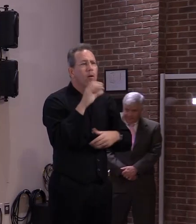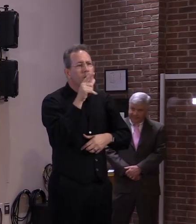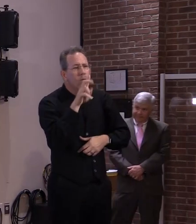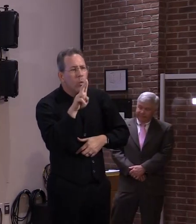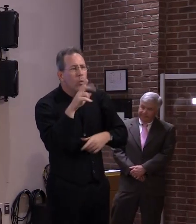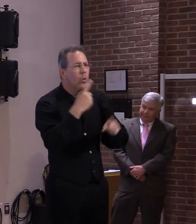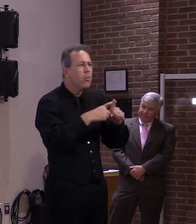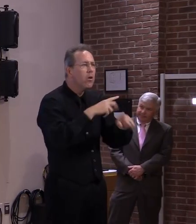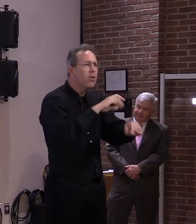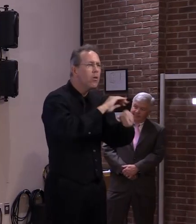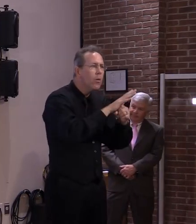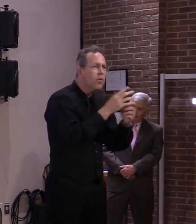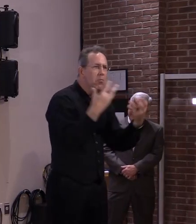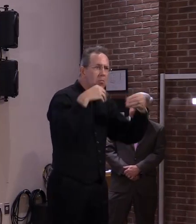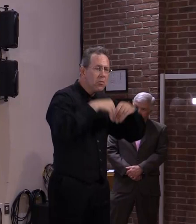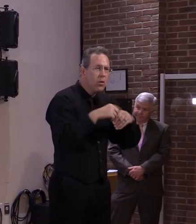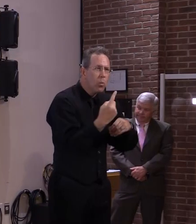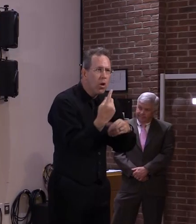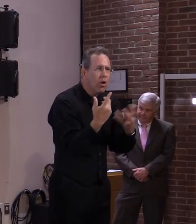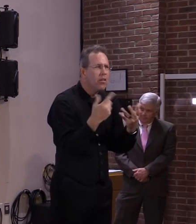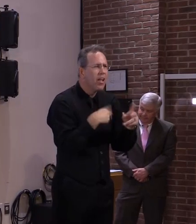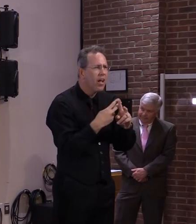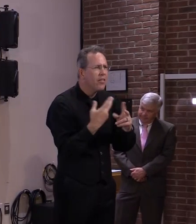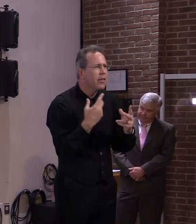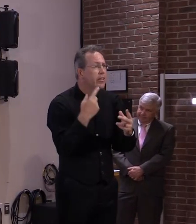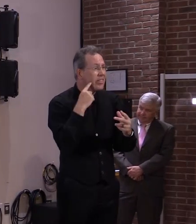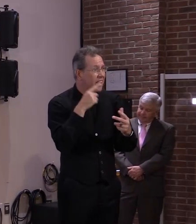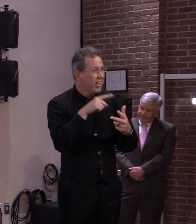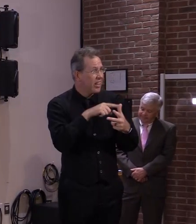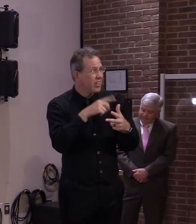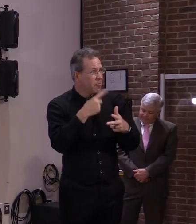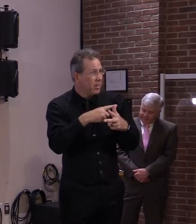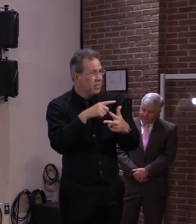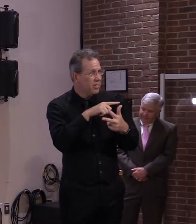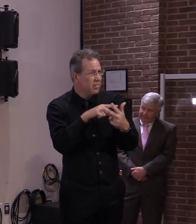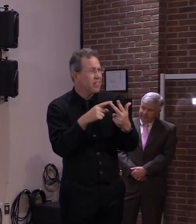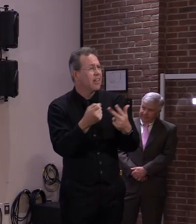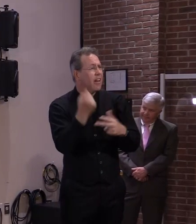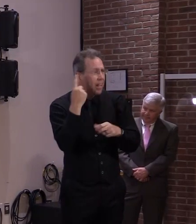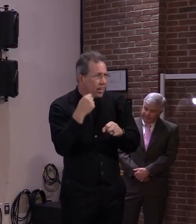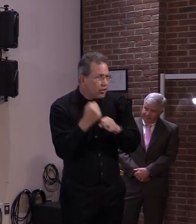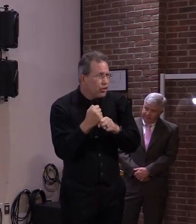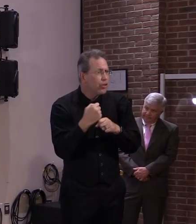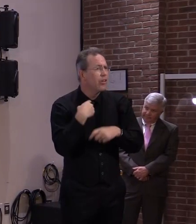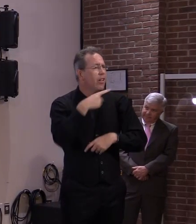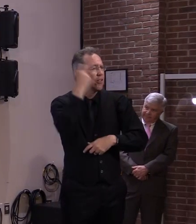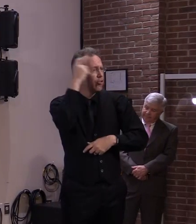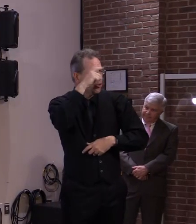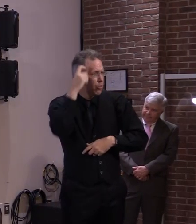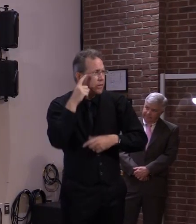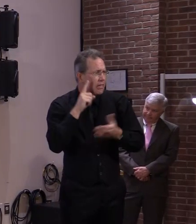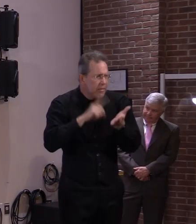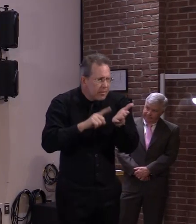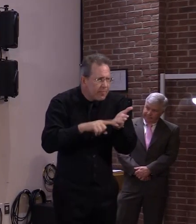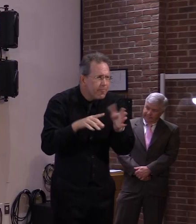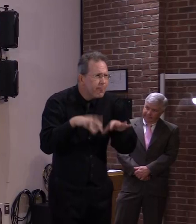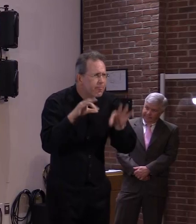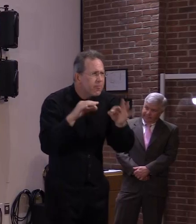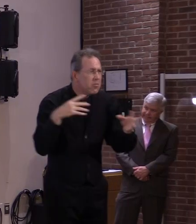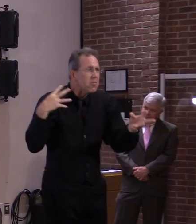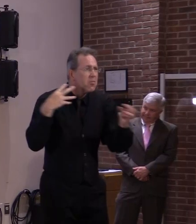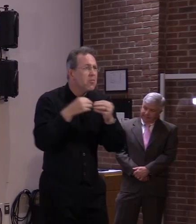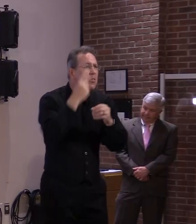were a summer ago. So there's about a year's worth now of information